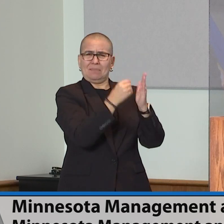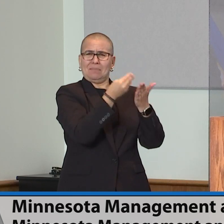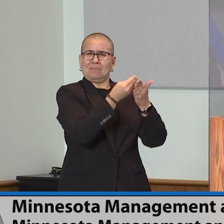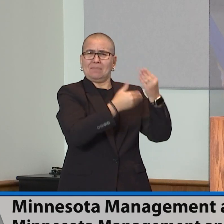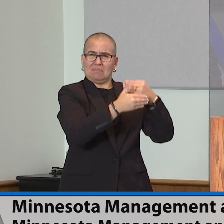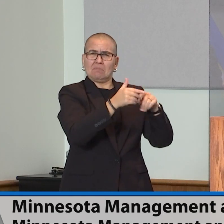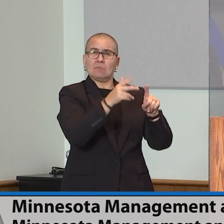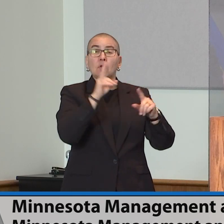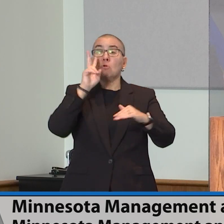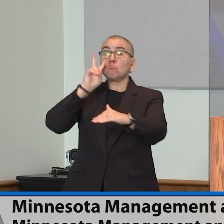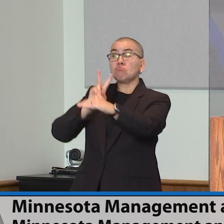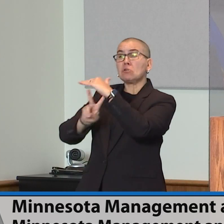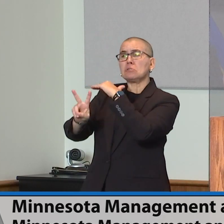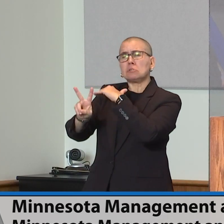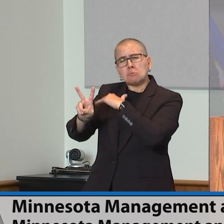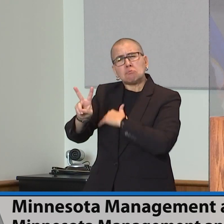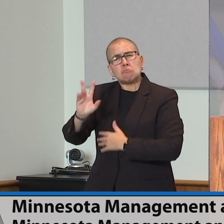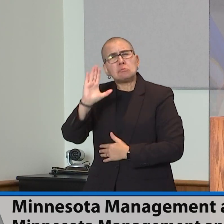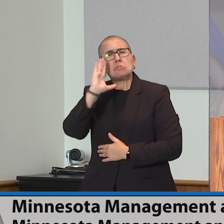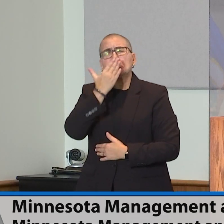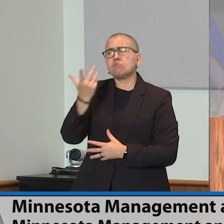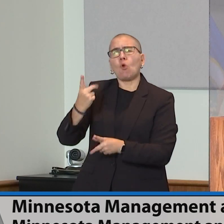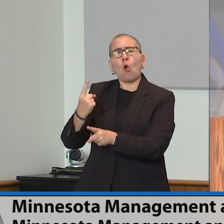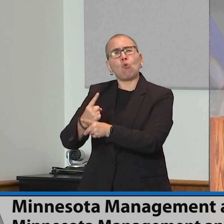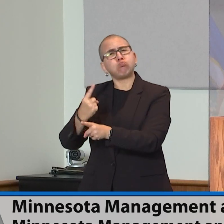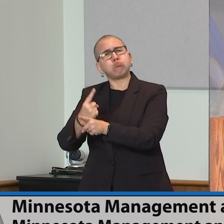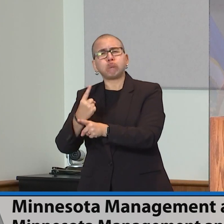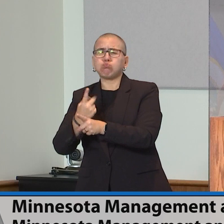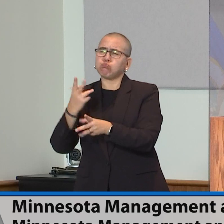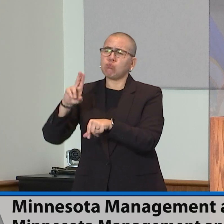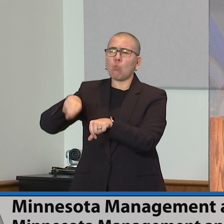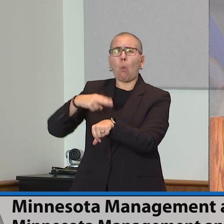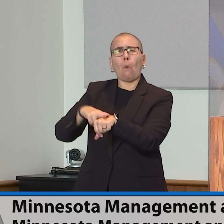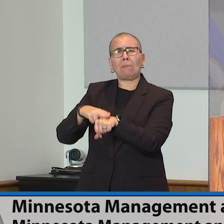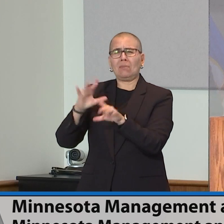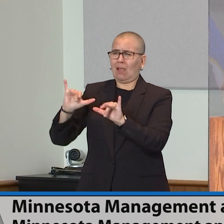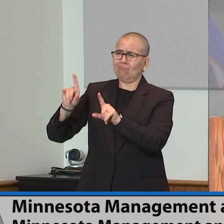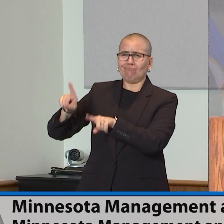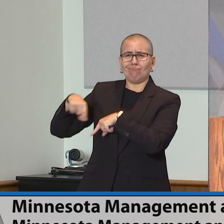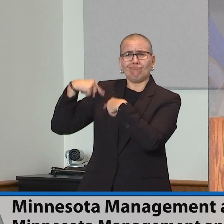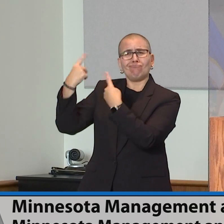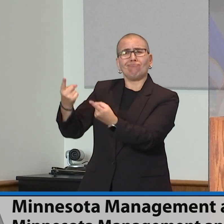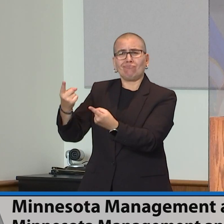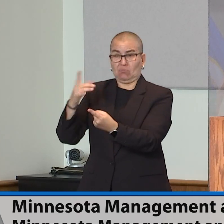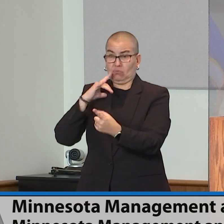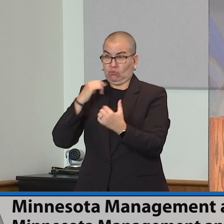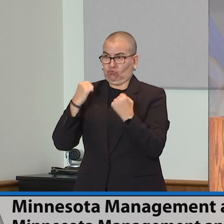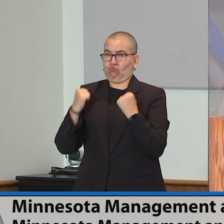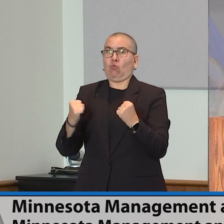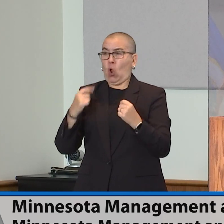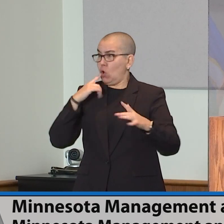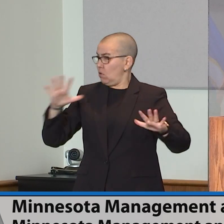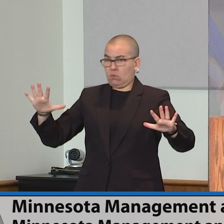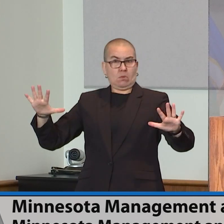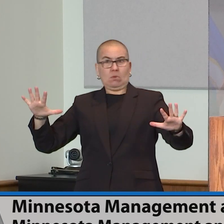more normalcy. After strong economic shocks have played out both on the national and the global level.